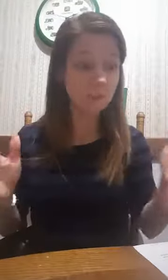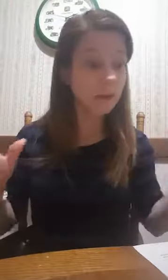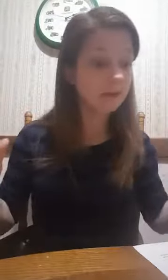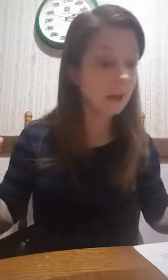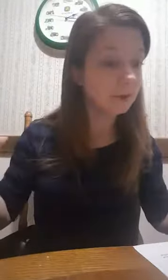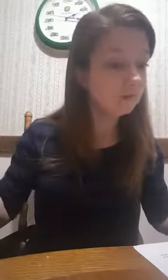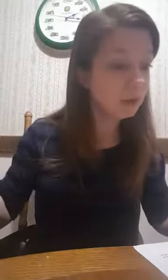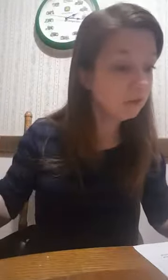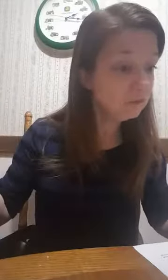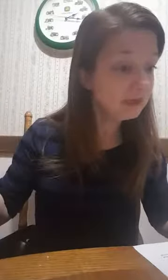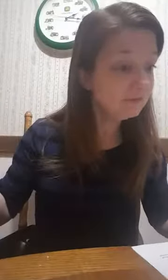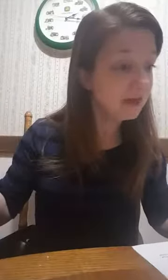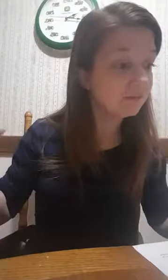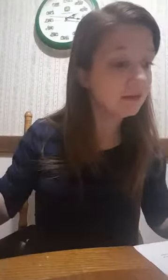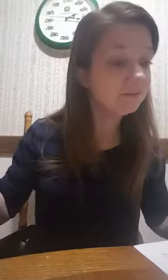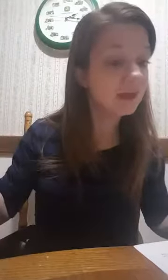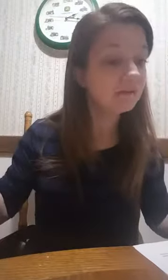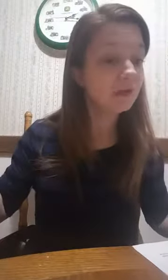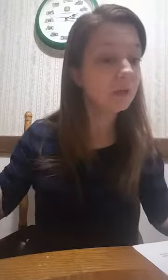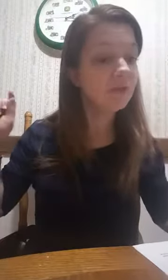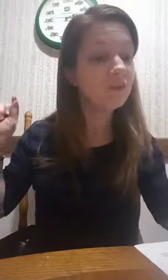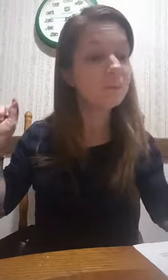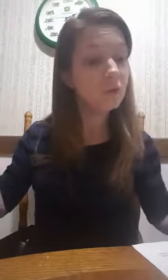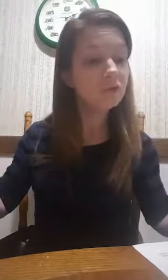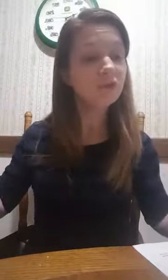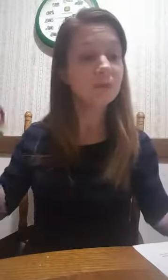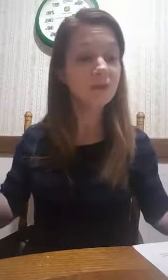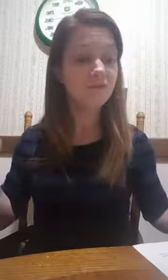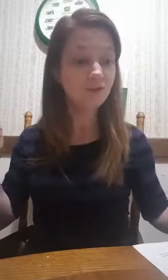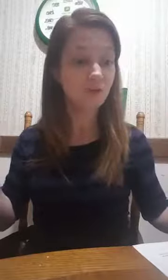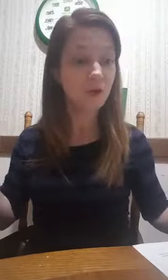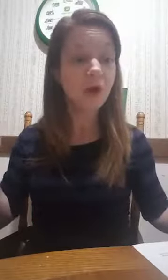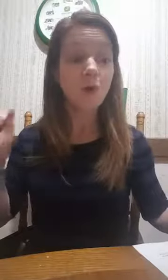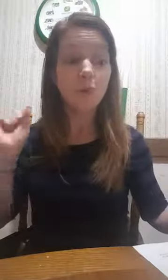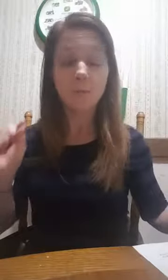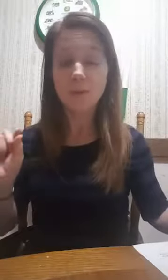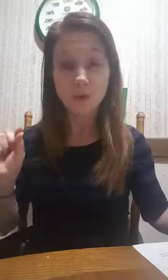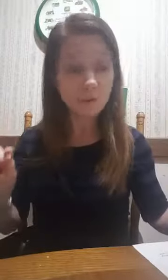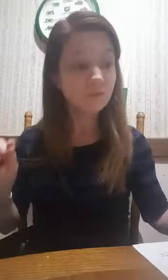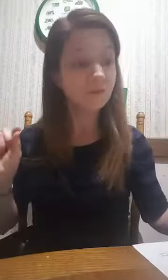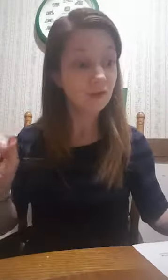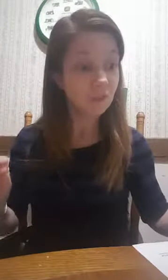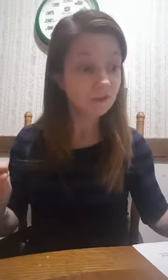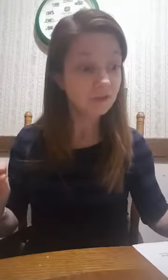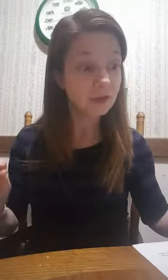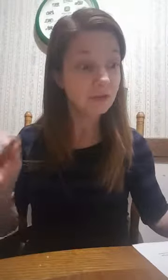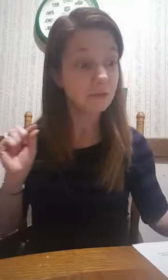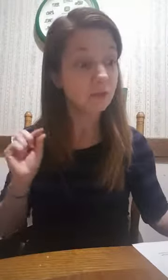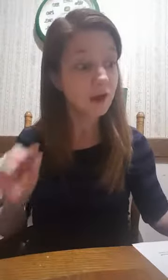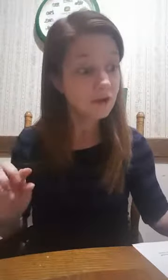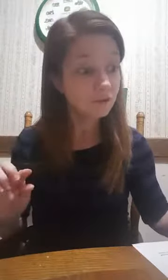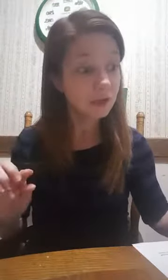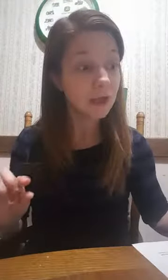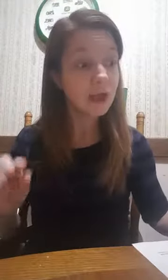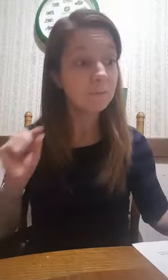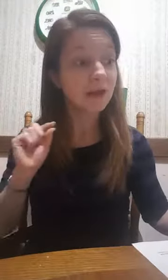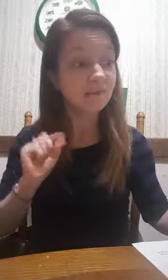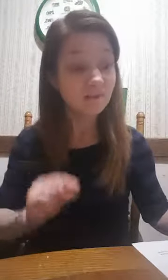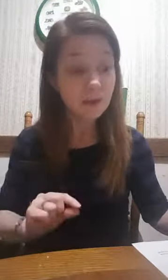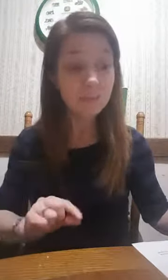your money time. And so, here's what he says. He says that we get the most beneficial hormonal secretions and recovery by sleeping